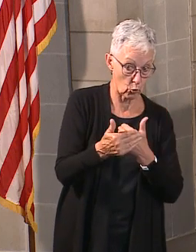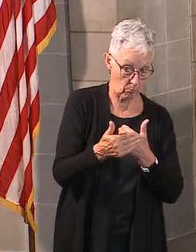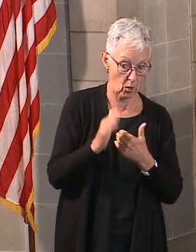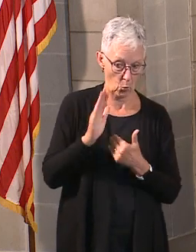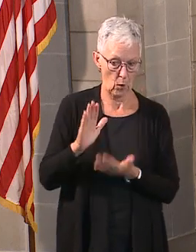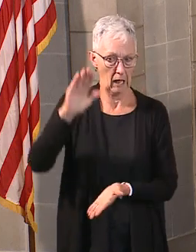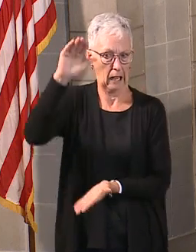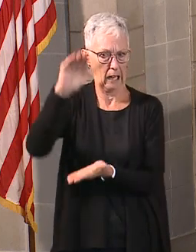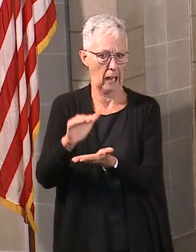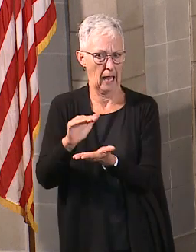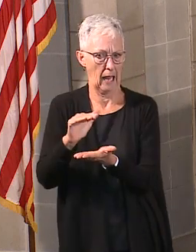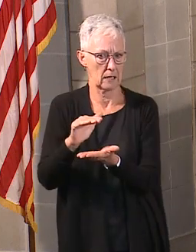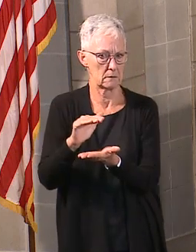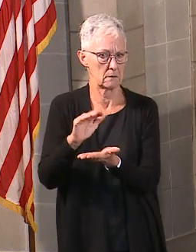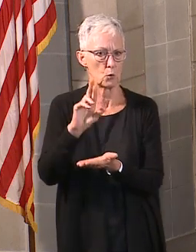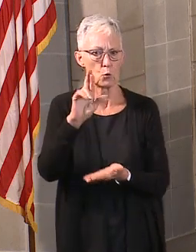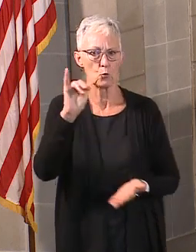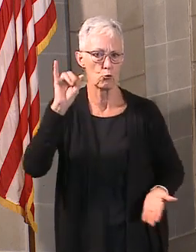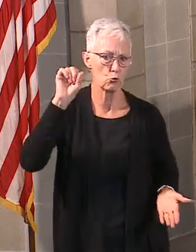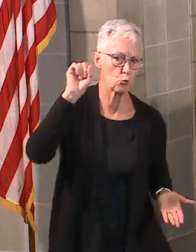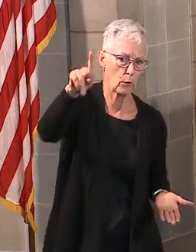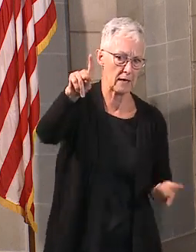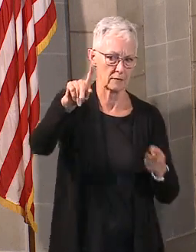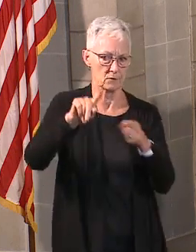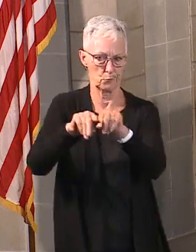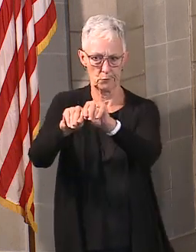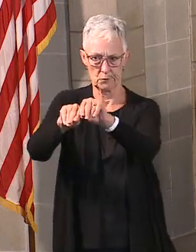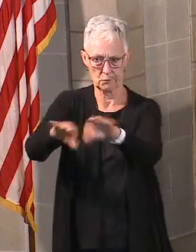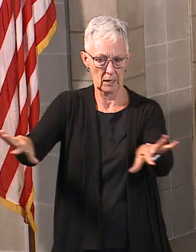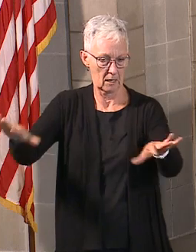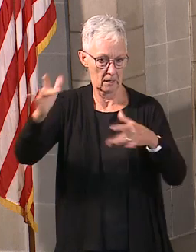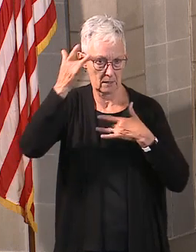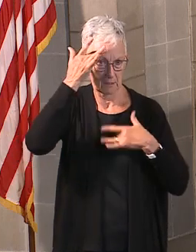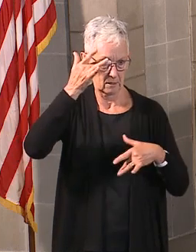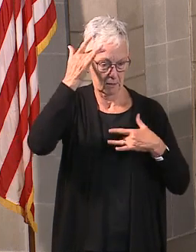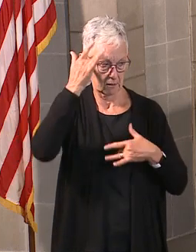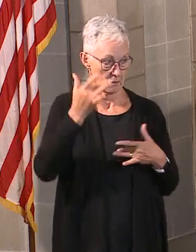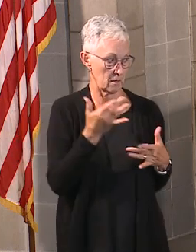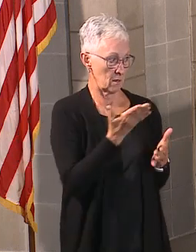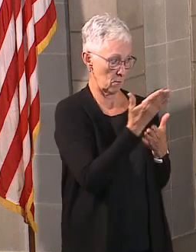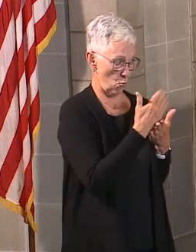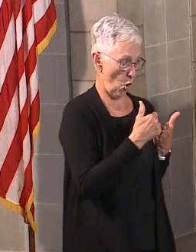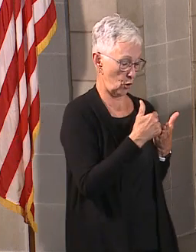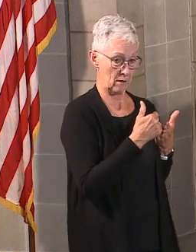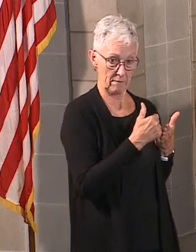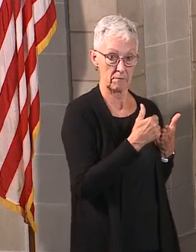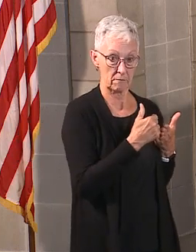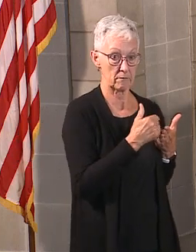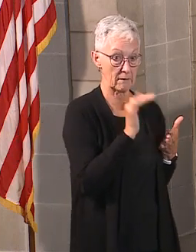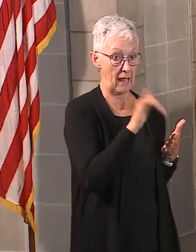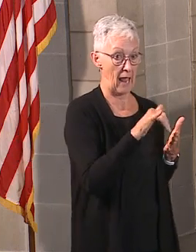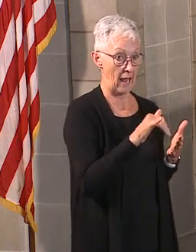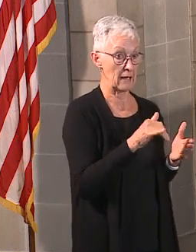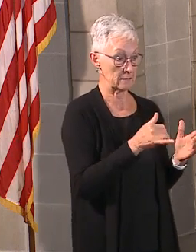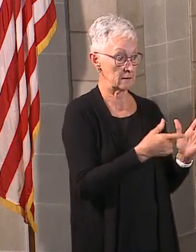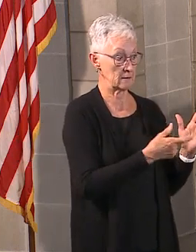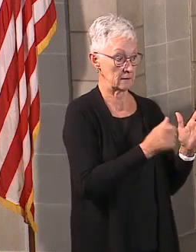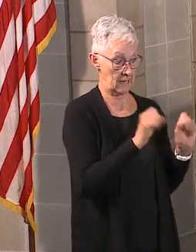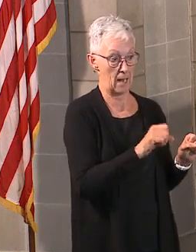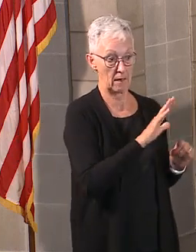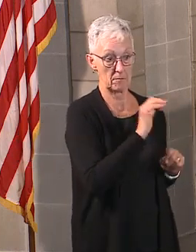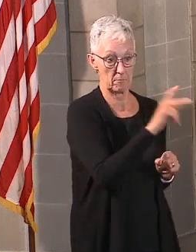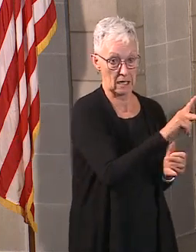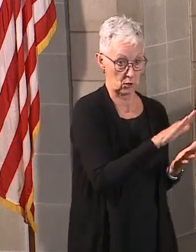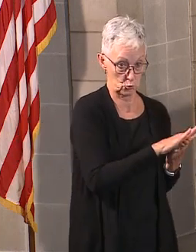it would be if none of the students were. And so part of the dynamics of mask is it's actually a strategy to be able to return to school quicker